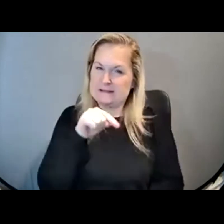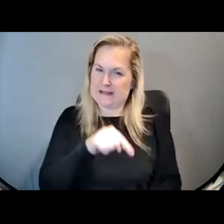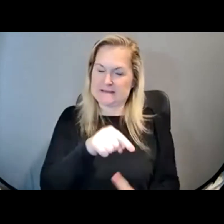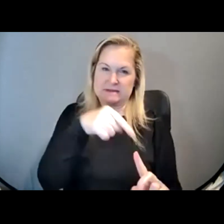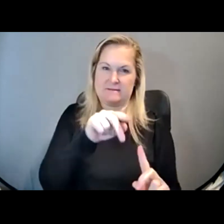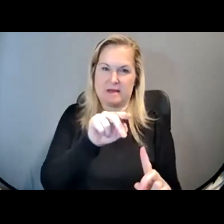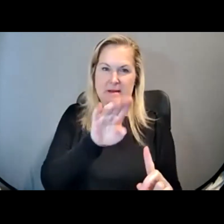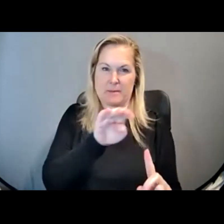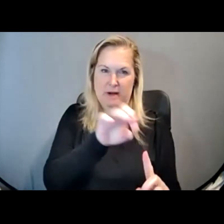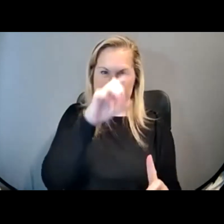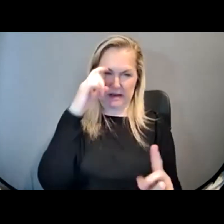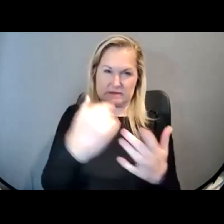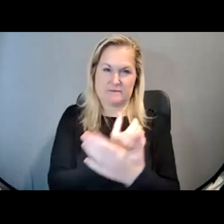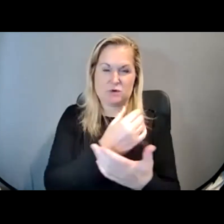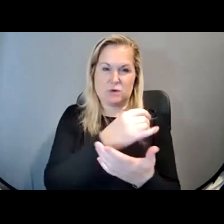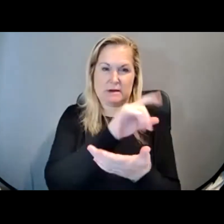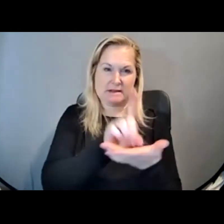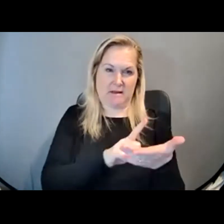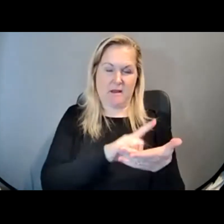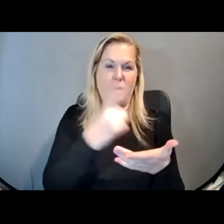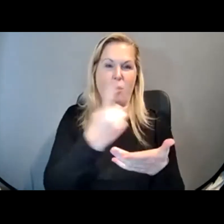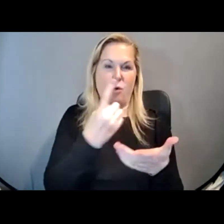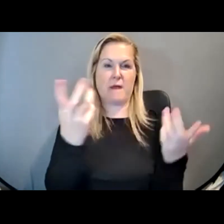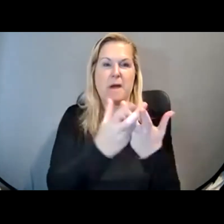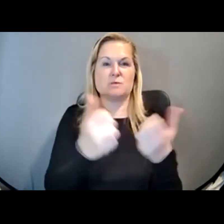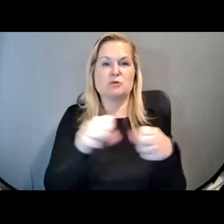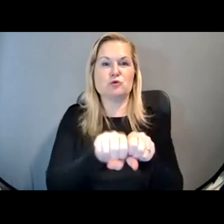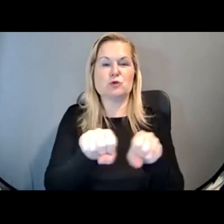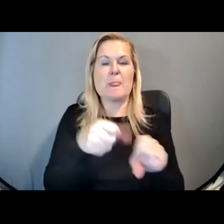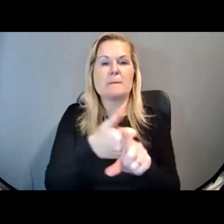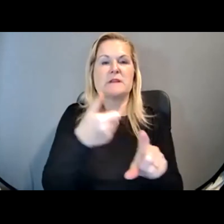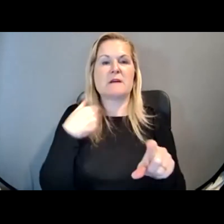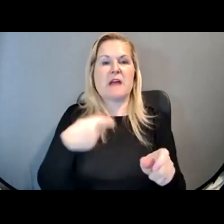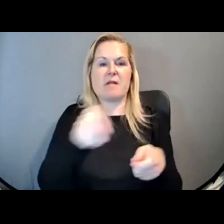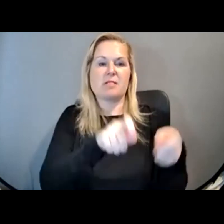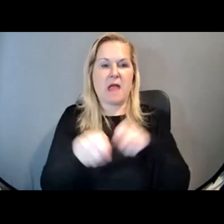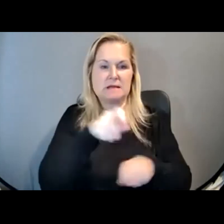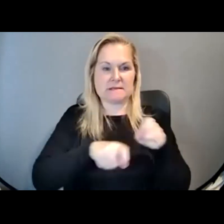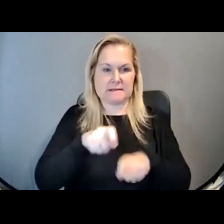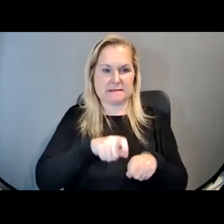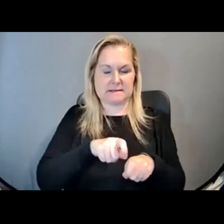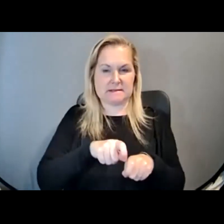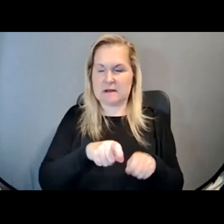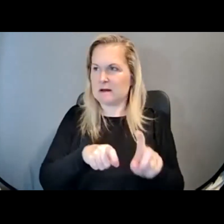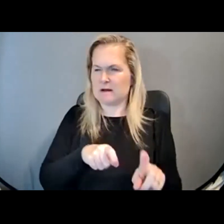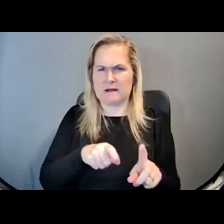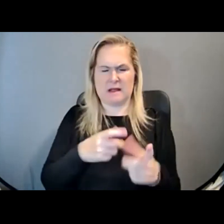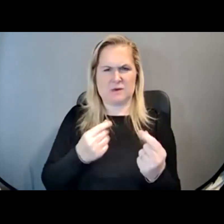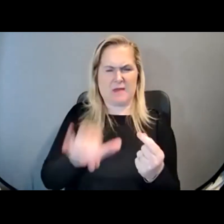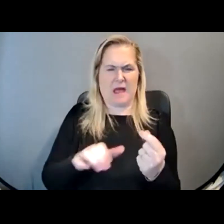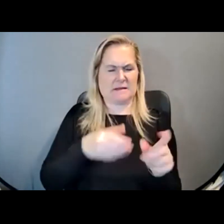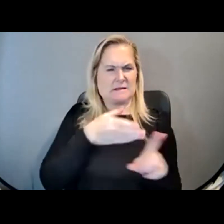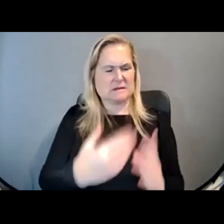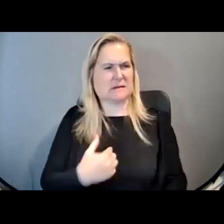new design, only fits in shoes that lace up. And so at this point, I actually laughed at the specialist and